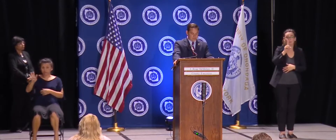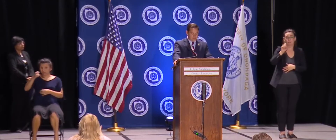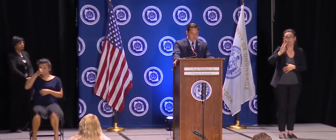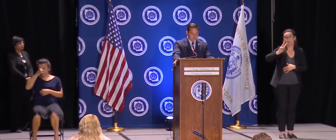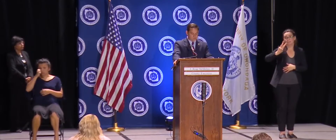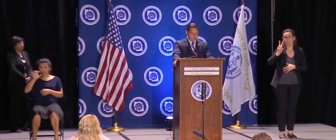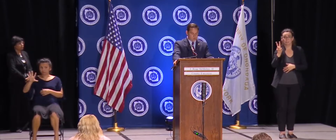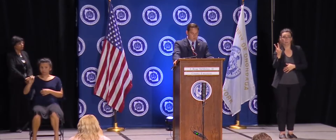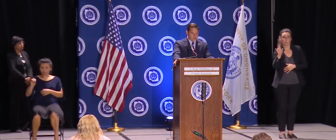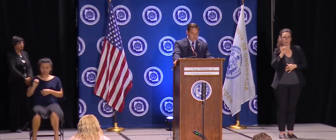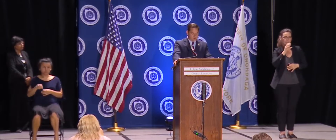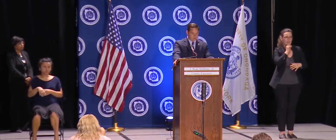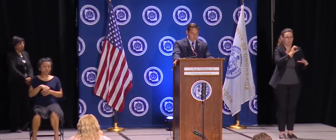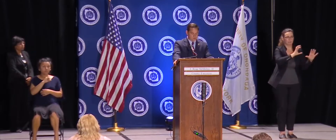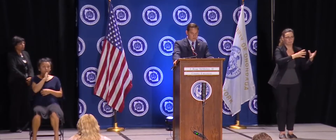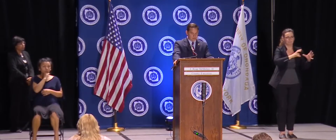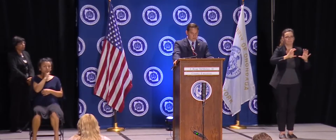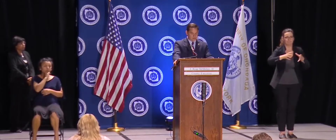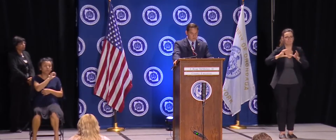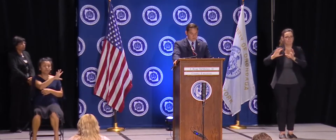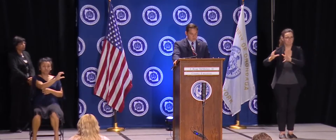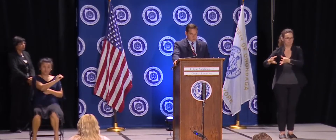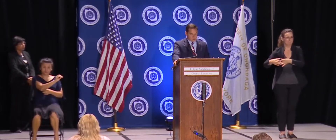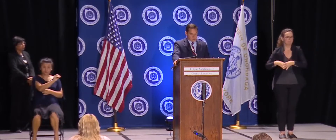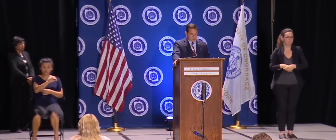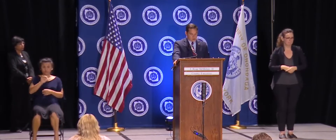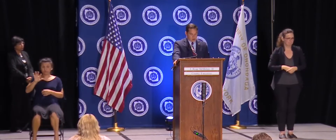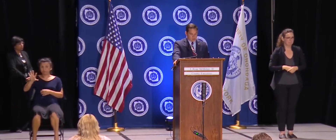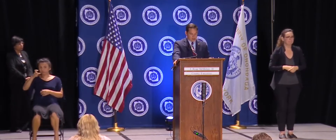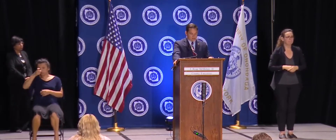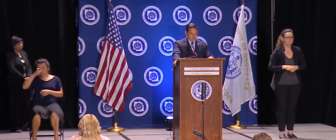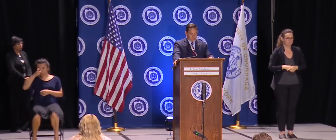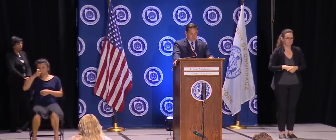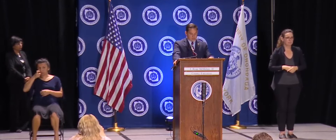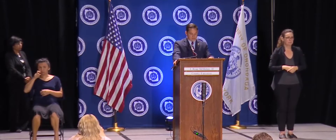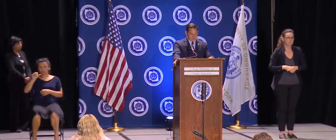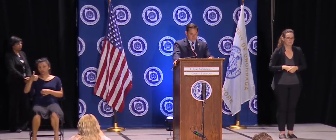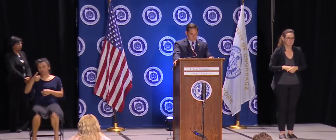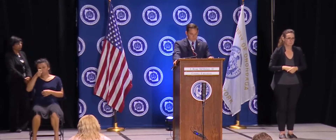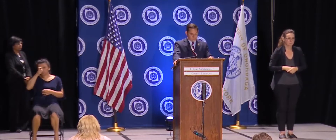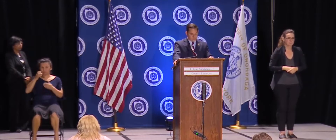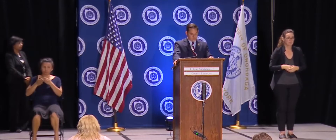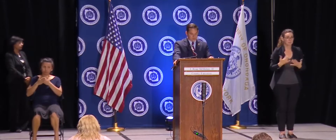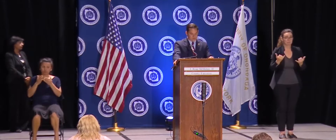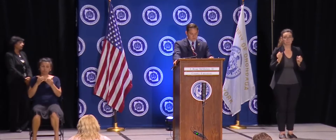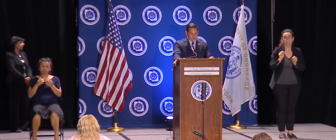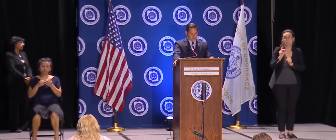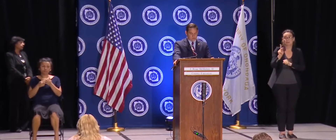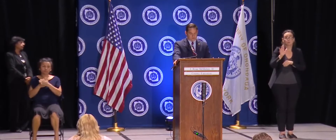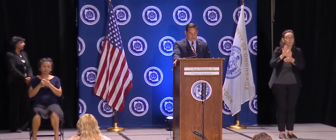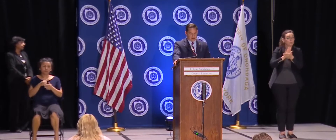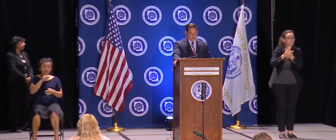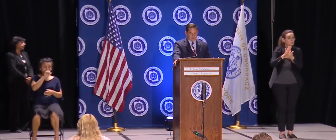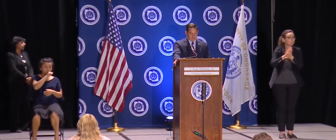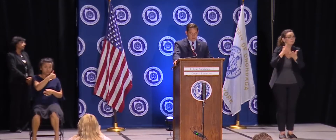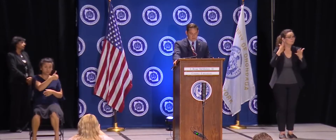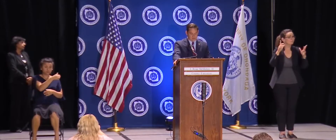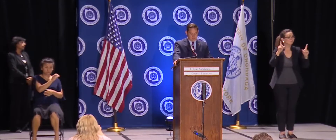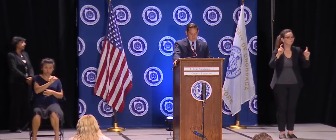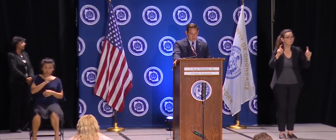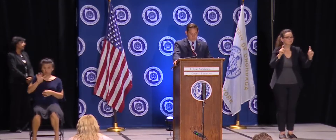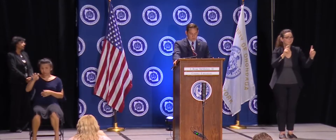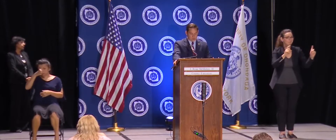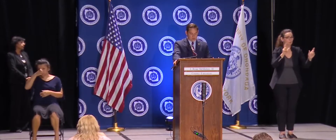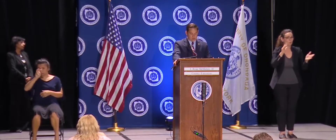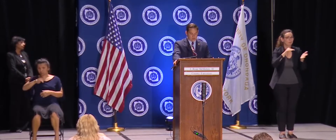in their 80s, 162 in their 90s. Back to school testing, 3,225 tests